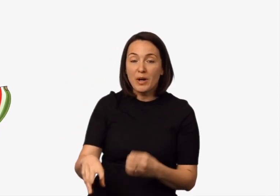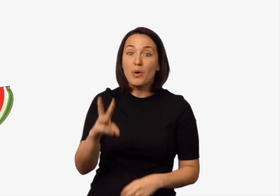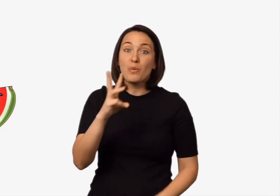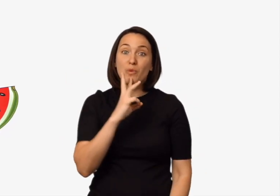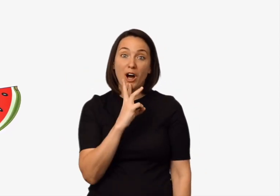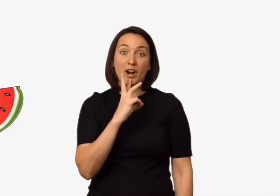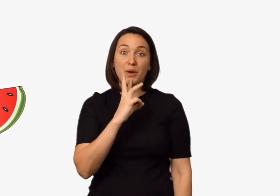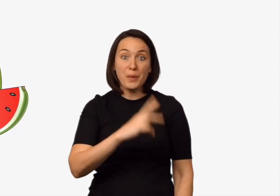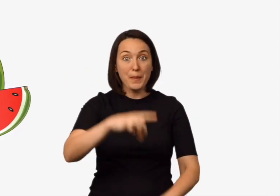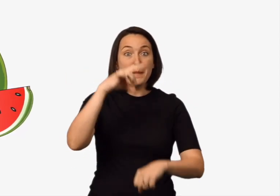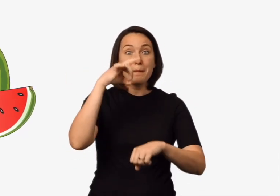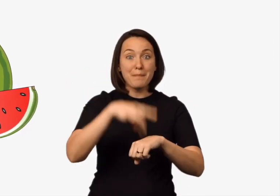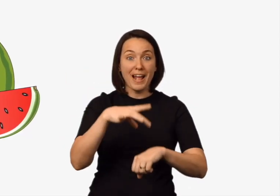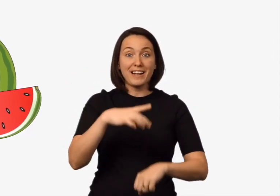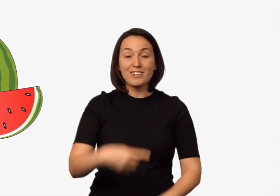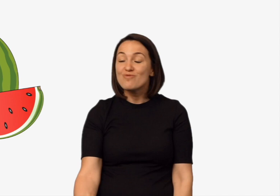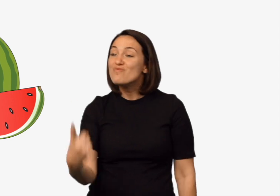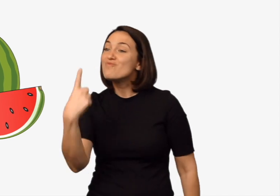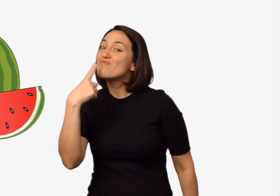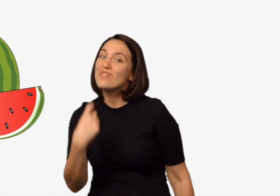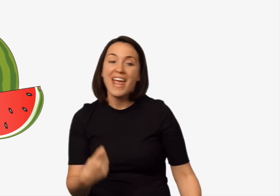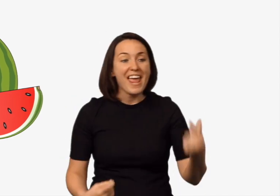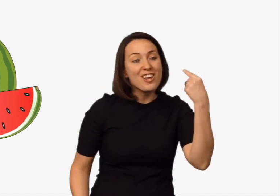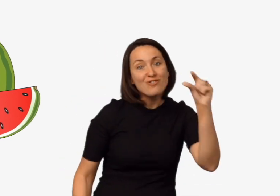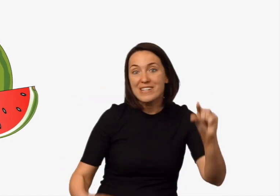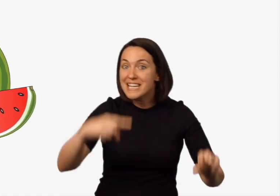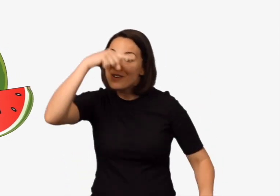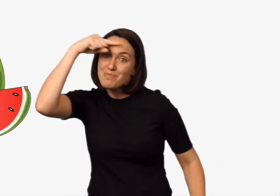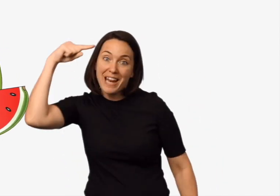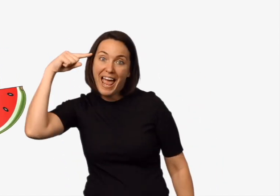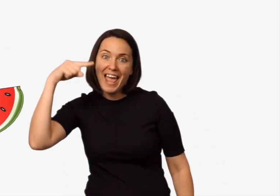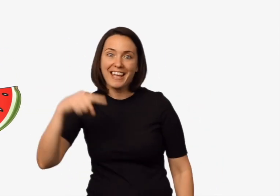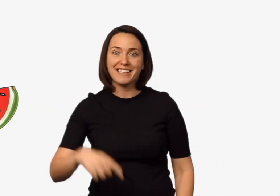spit. Water, melon. Red, green, black.